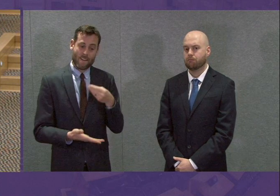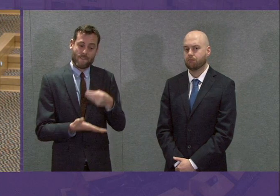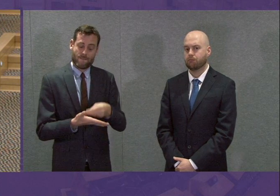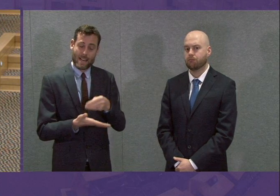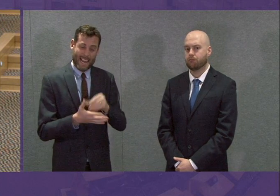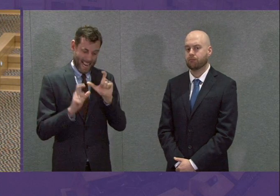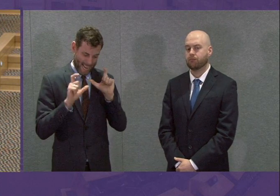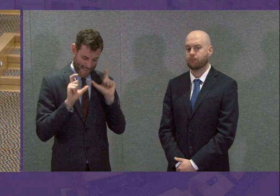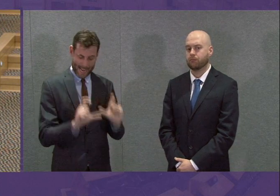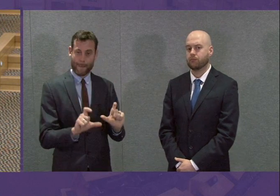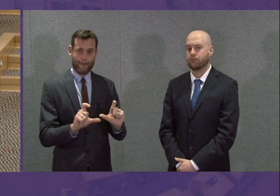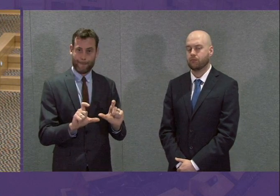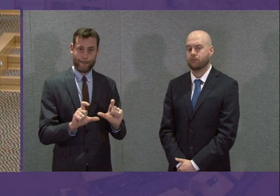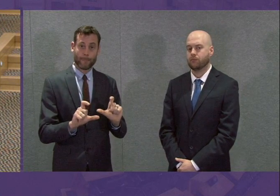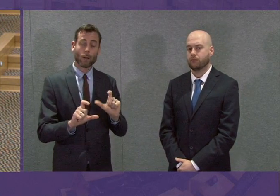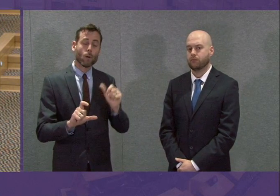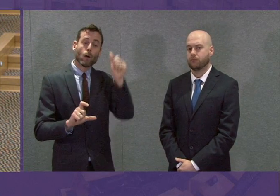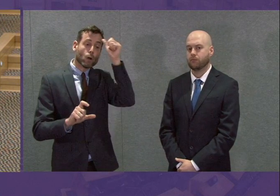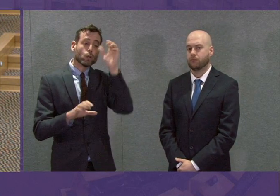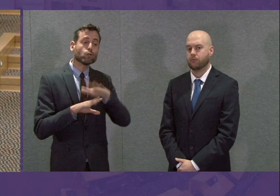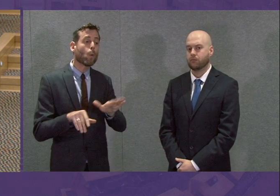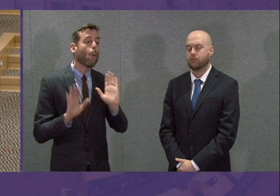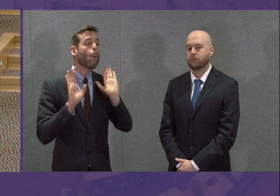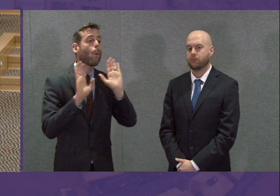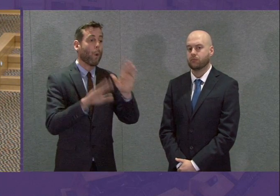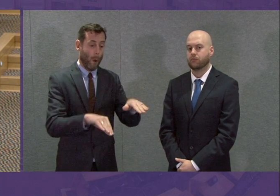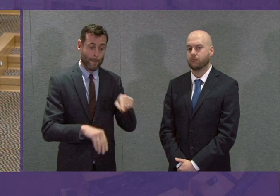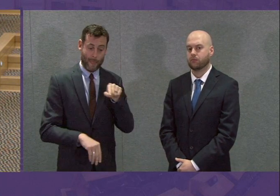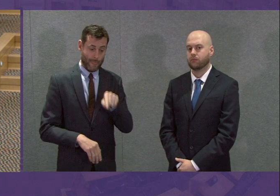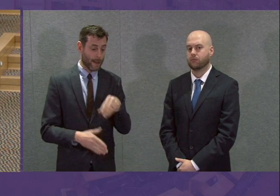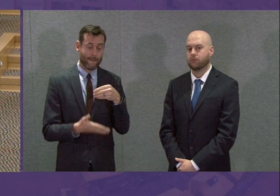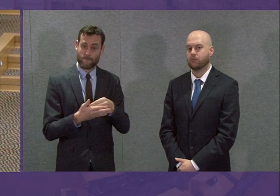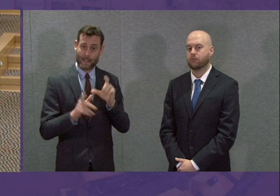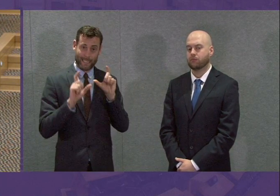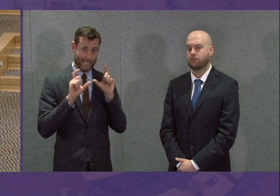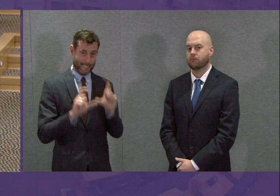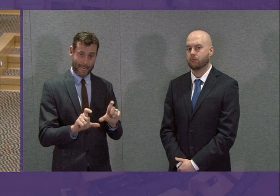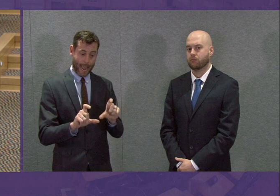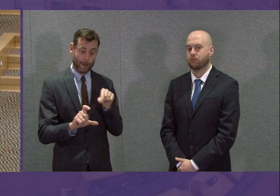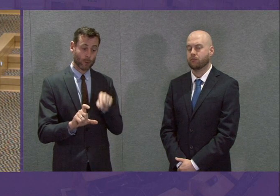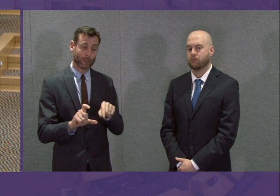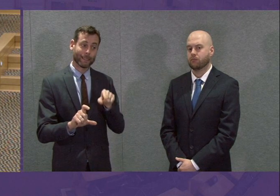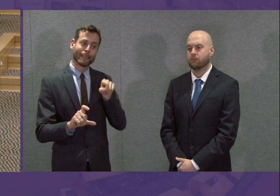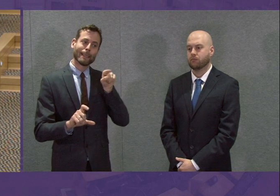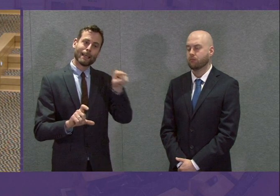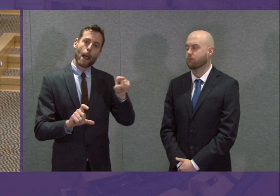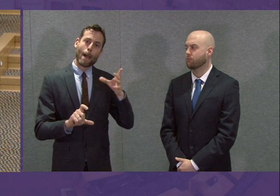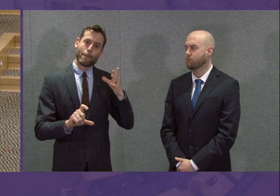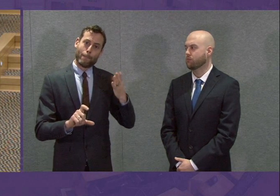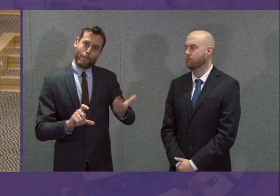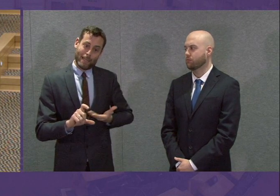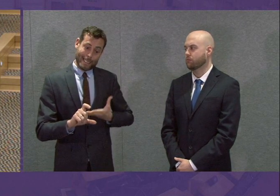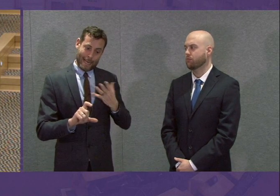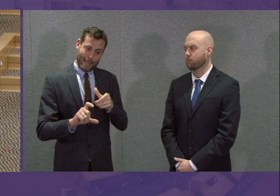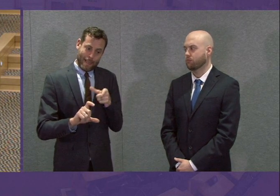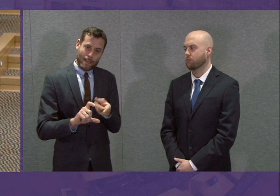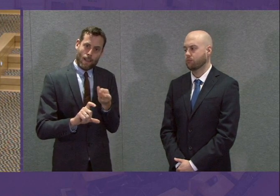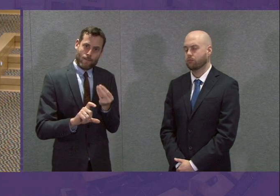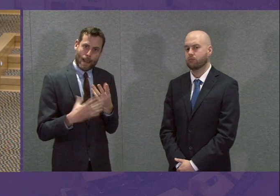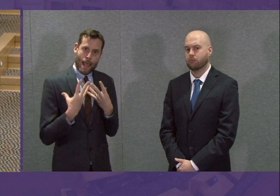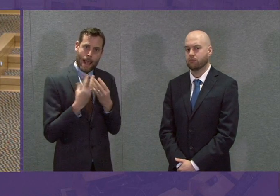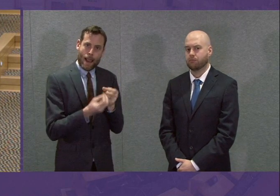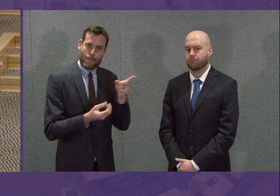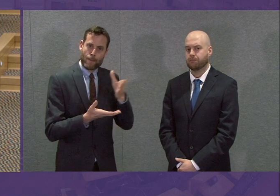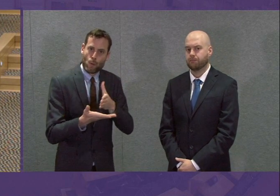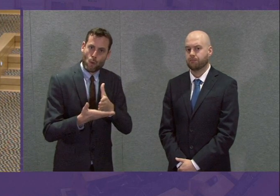place, even while children are at home and not at nurseries, so that we can help support businesses through what is a very difficult time. This will be,